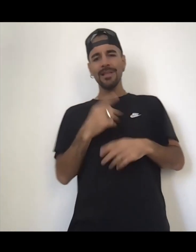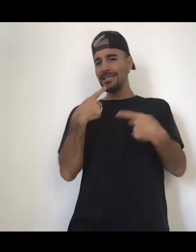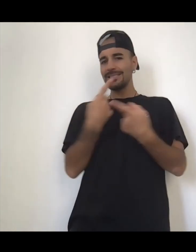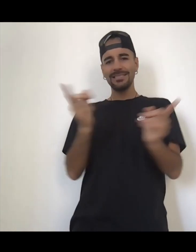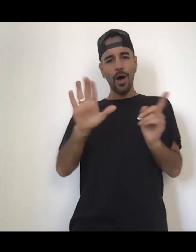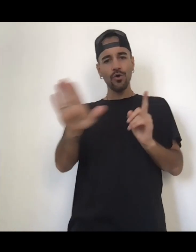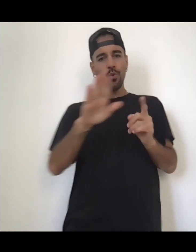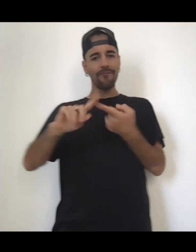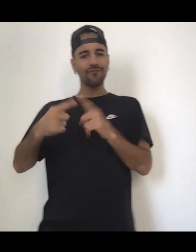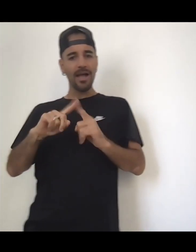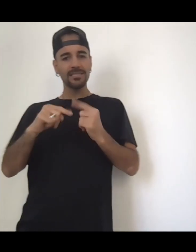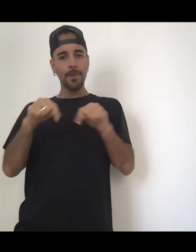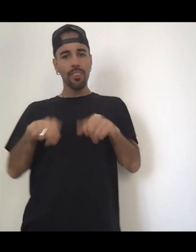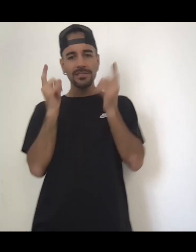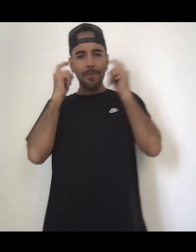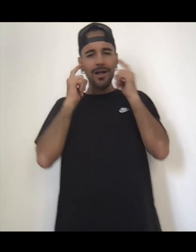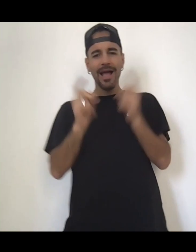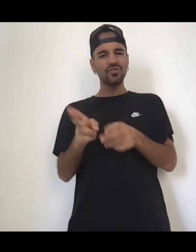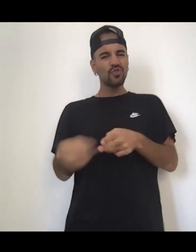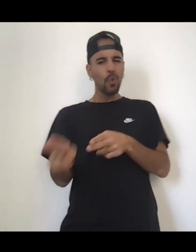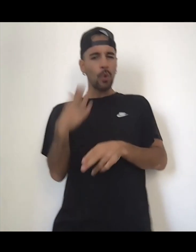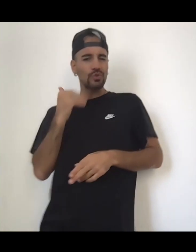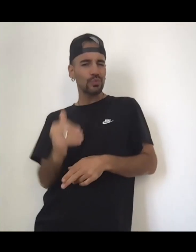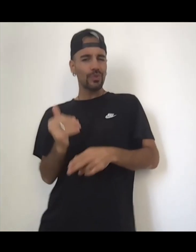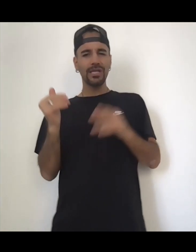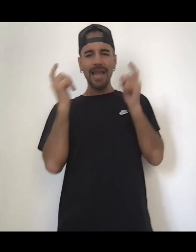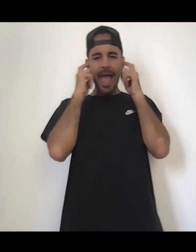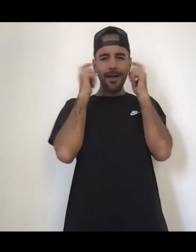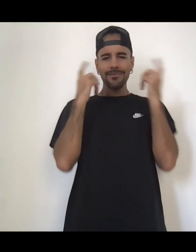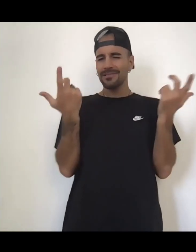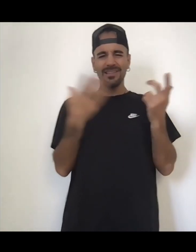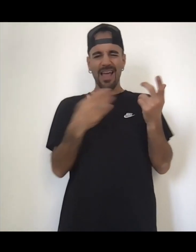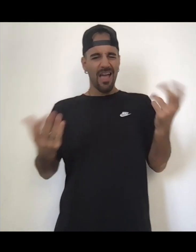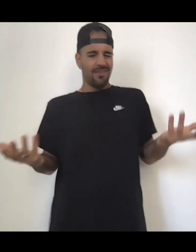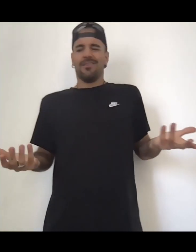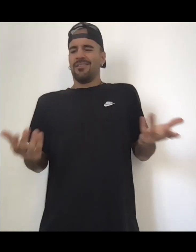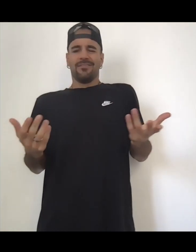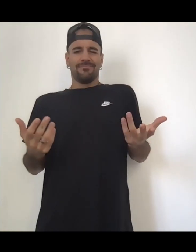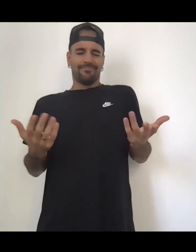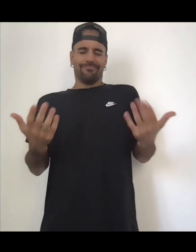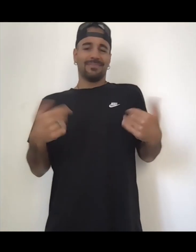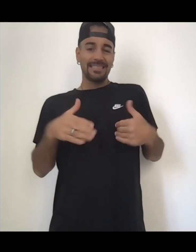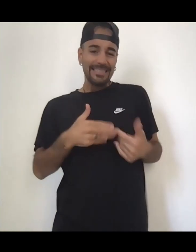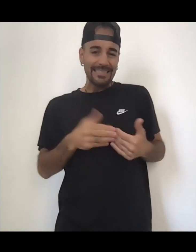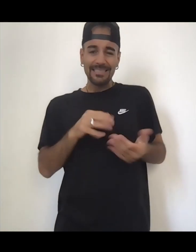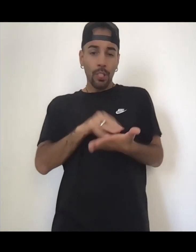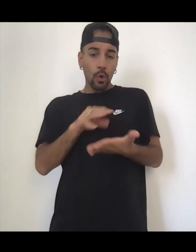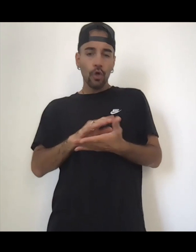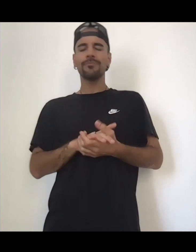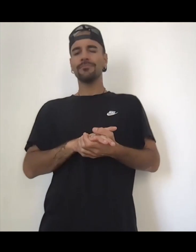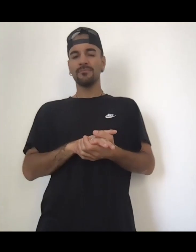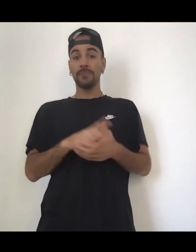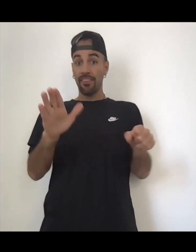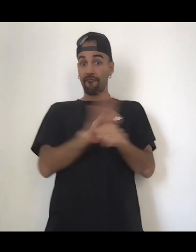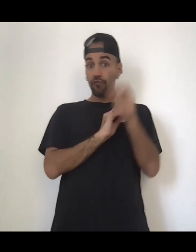great it's easy to learn it's short sweet episodes um and go take a fucking full moon workshop and make sure you take a new moon